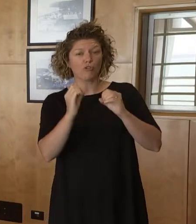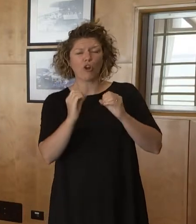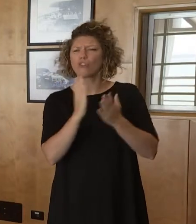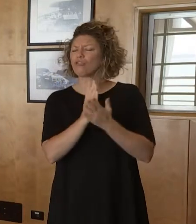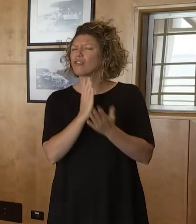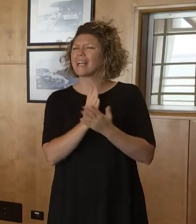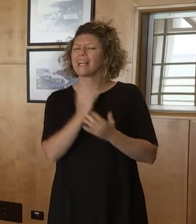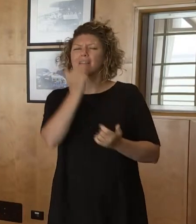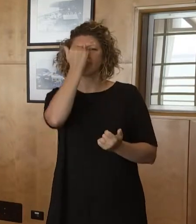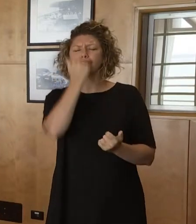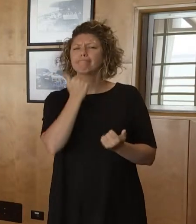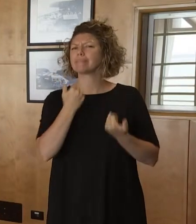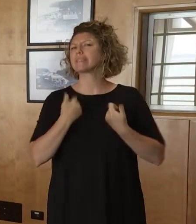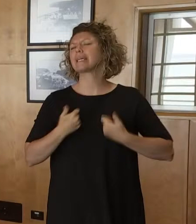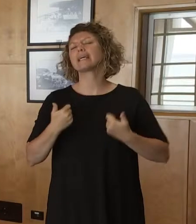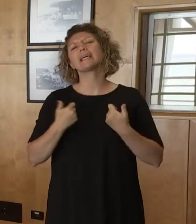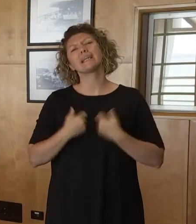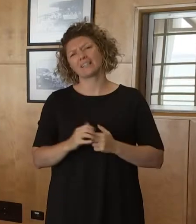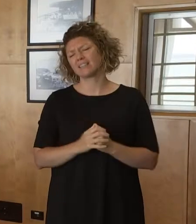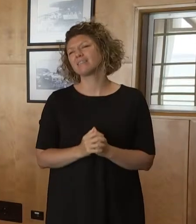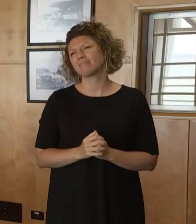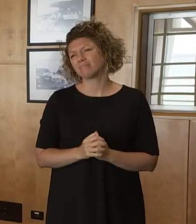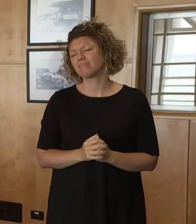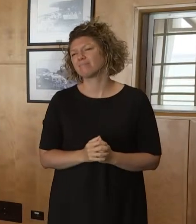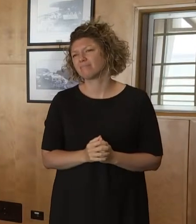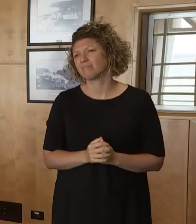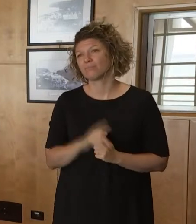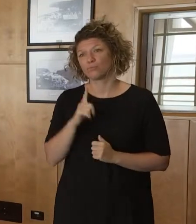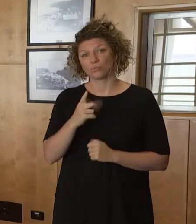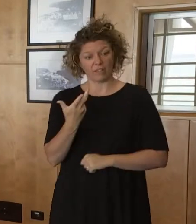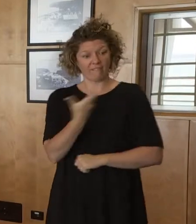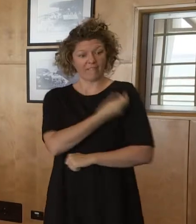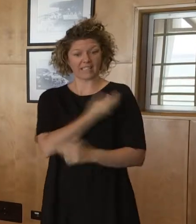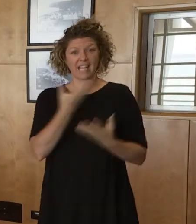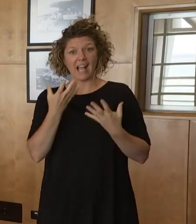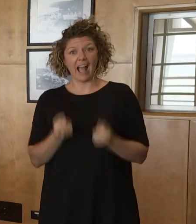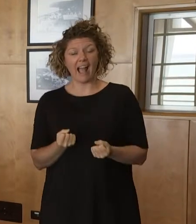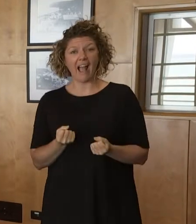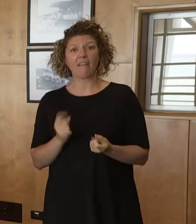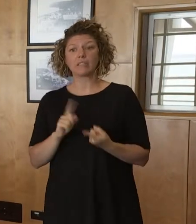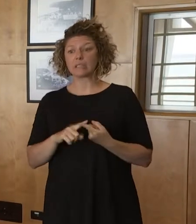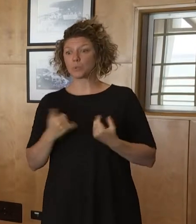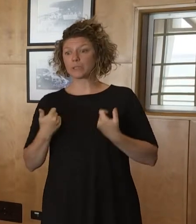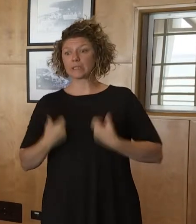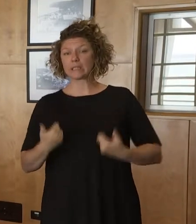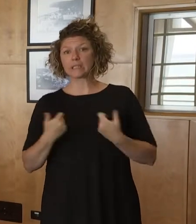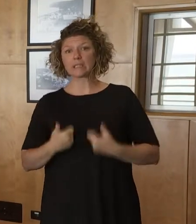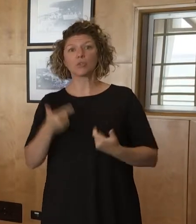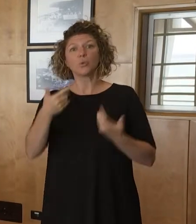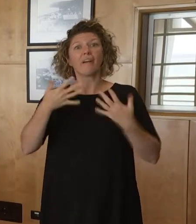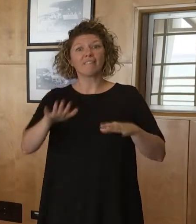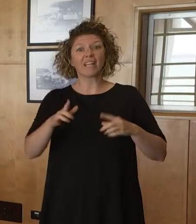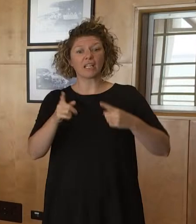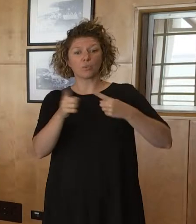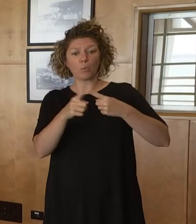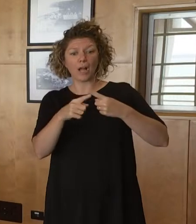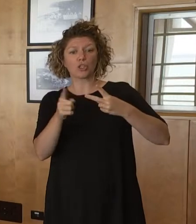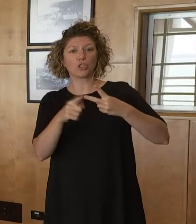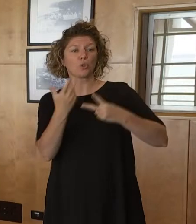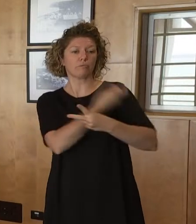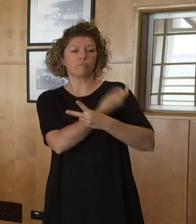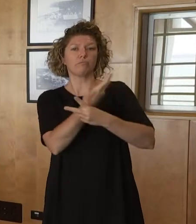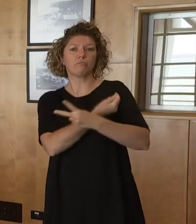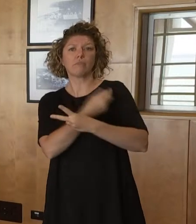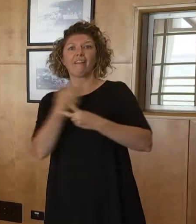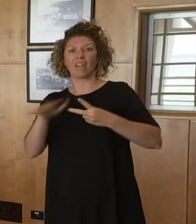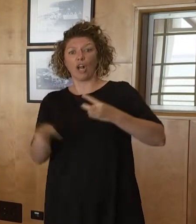mild illness. So especially for vaccinated people and those who had their booster, we know that it will be